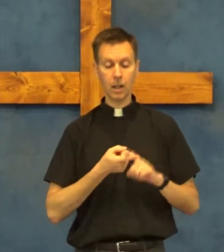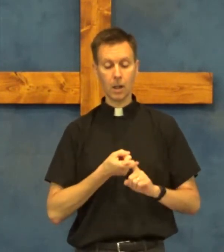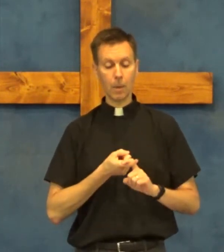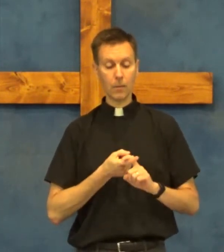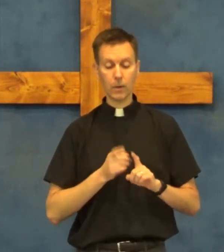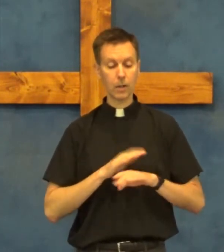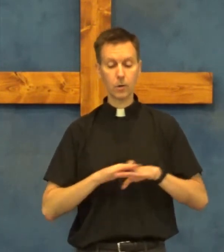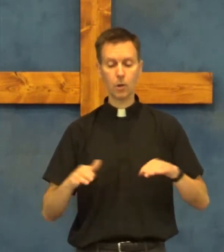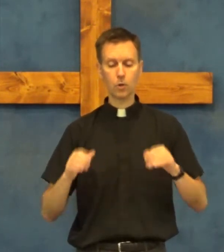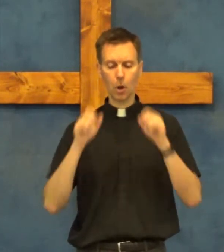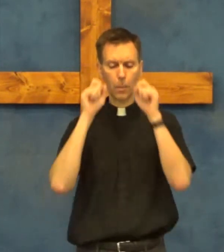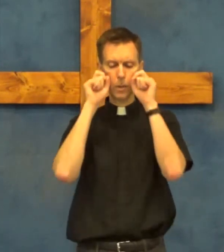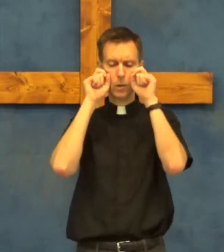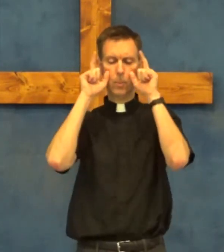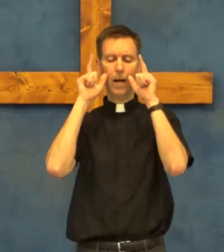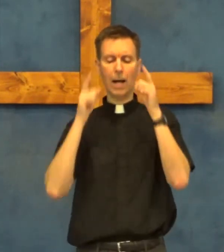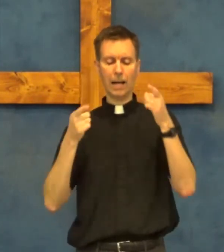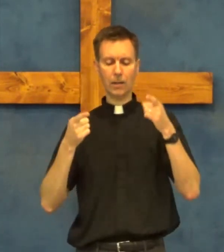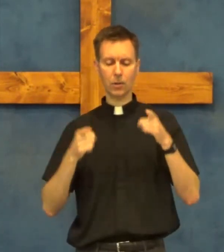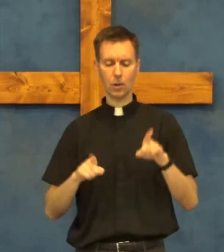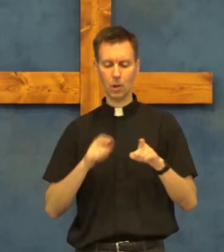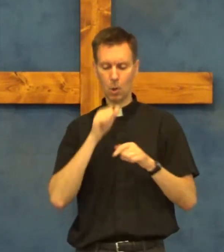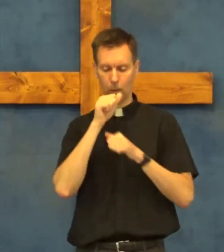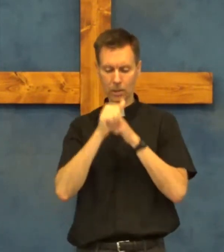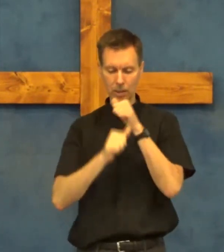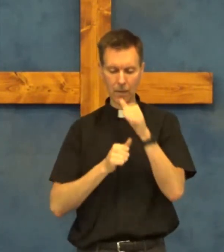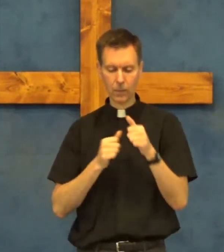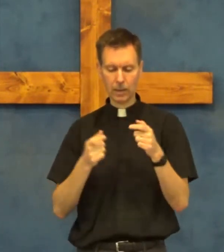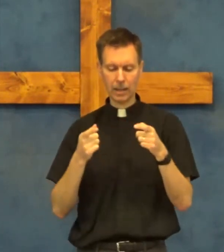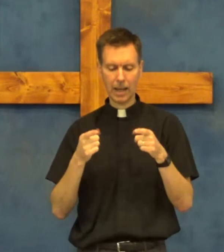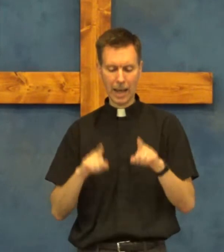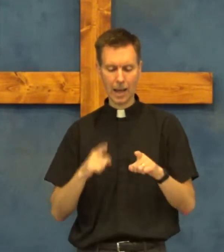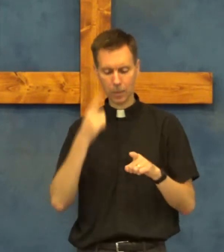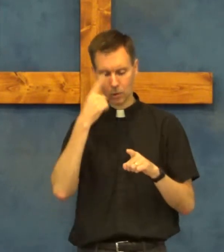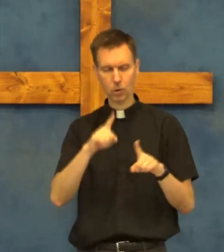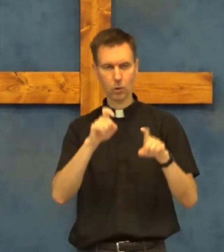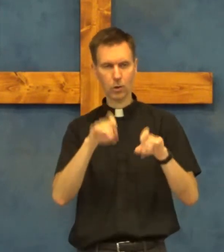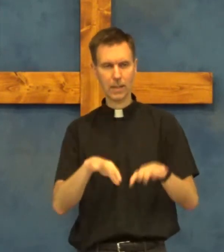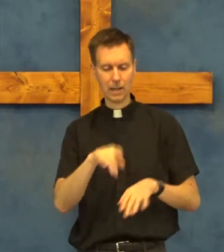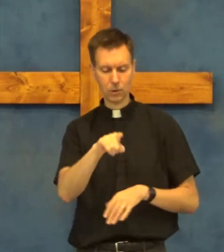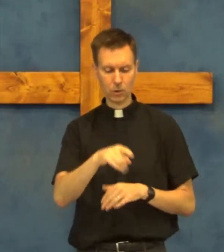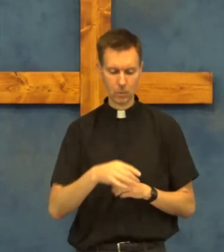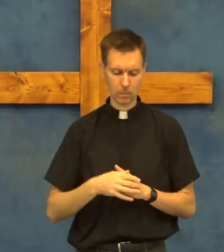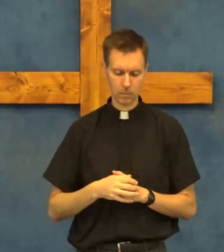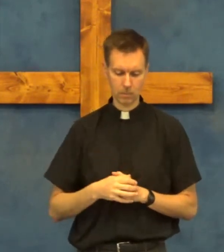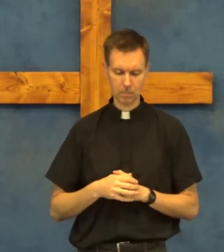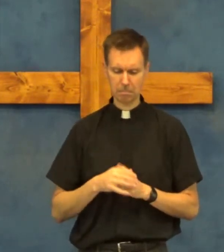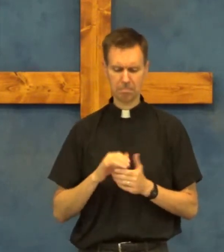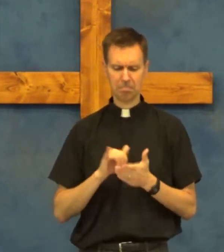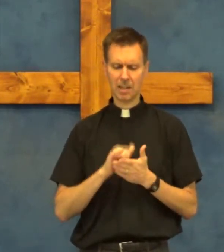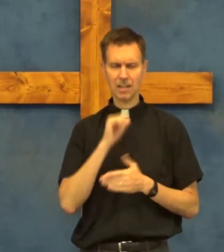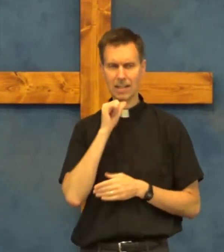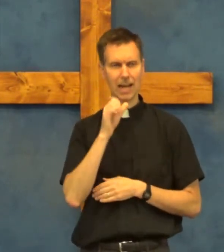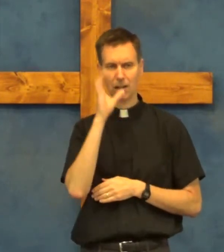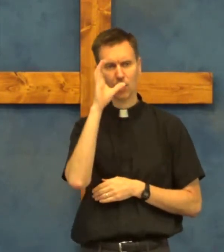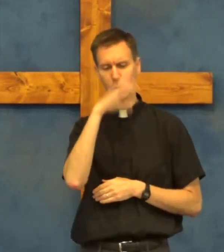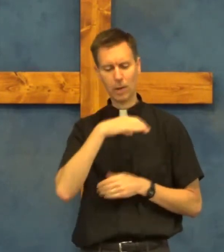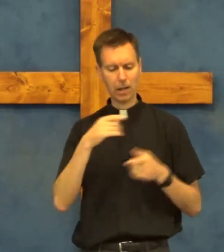my friends don't be surprised when suffering happens to test you that is not strange